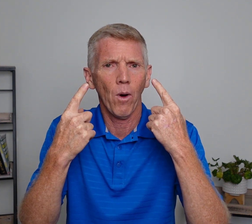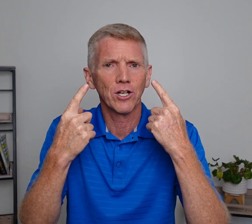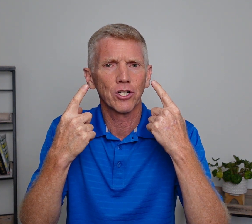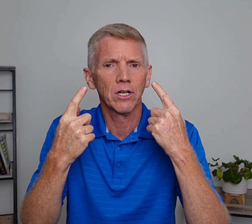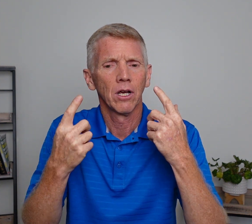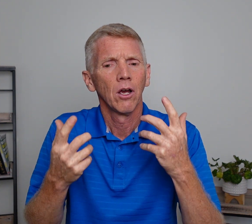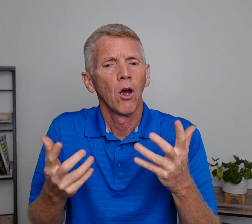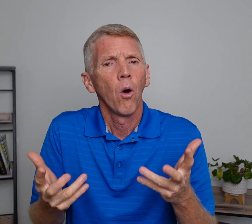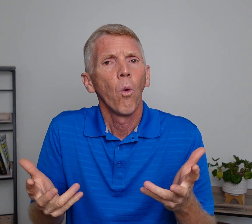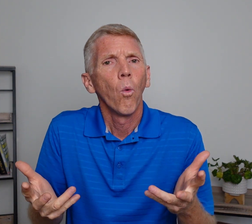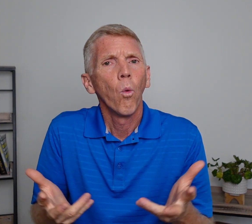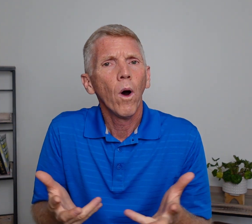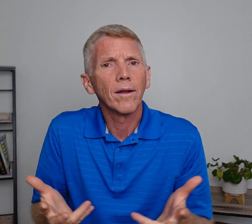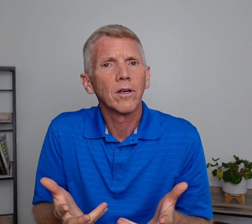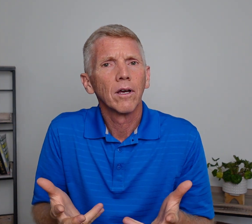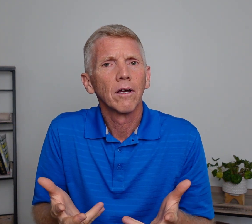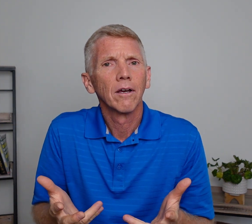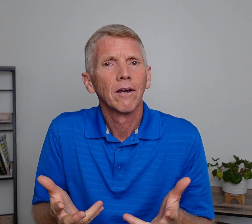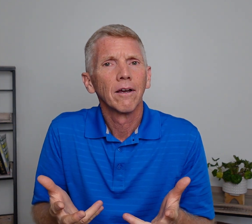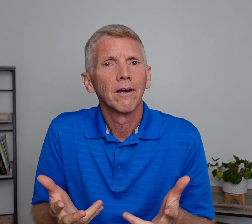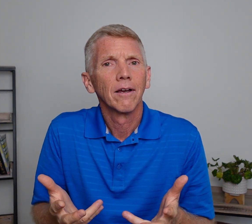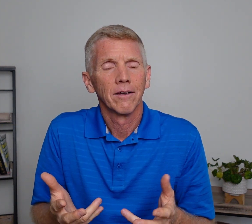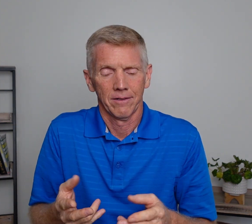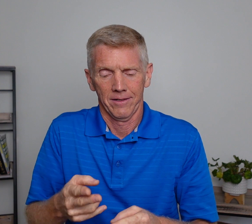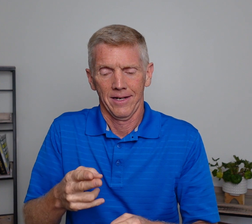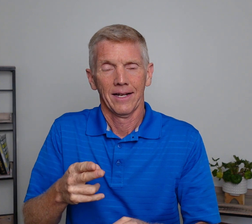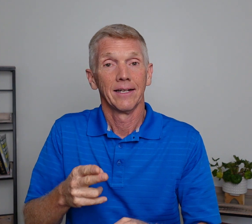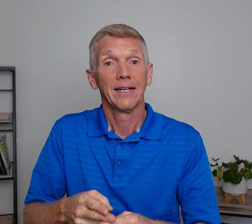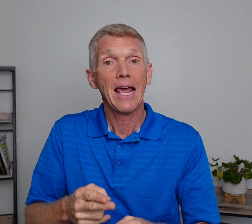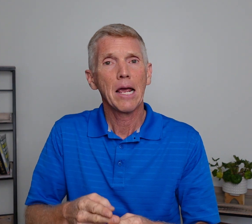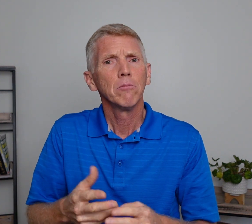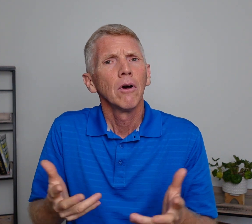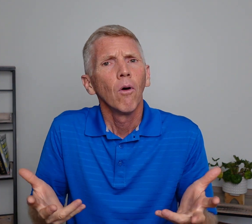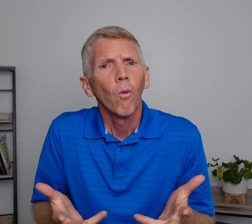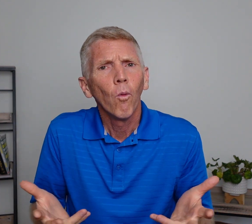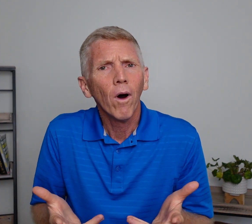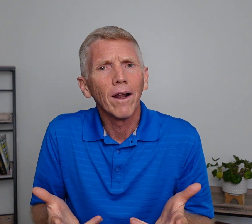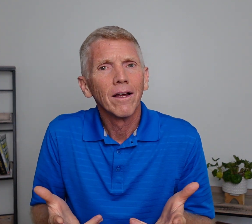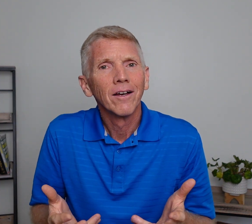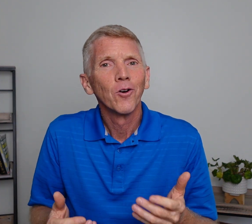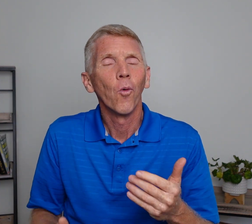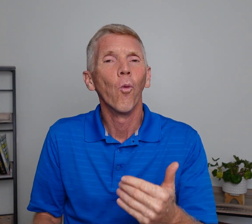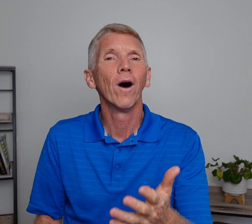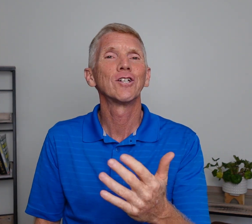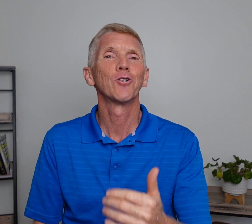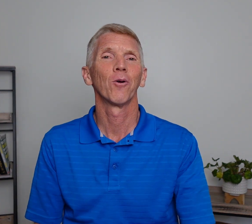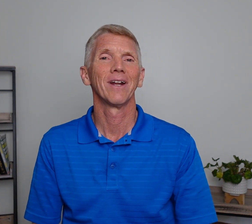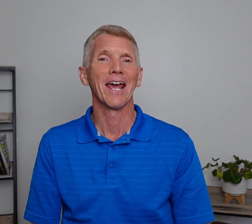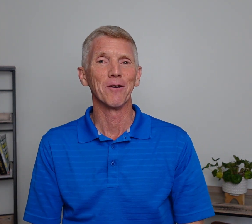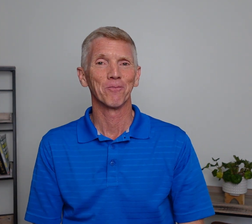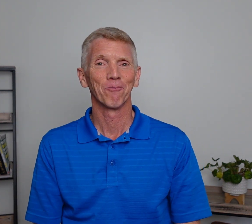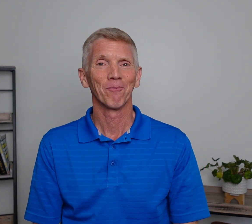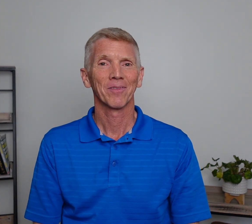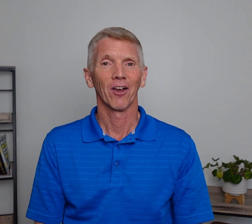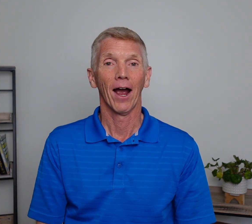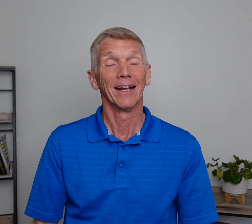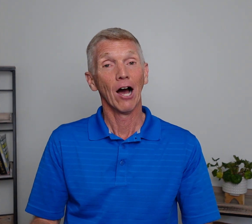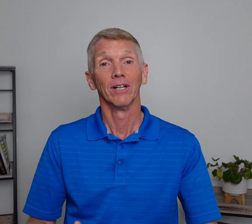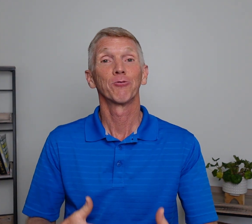question. What? Name, what? What's your name? All right, now let's